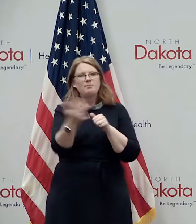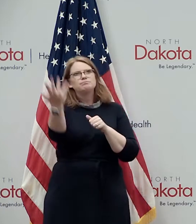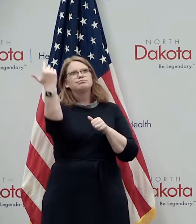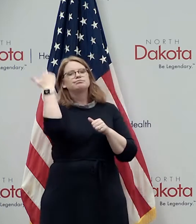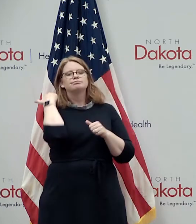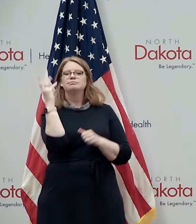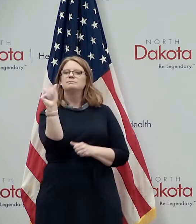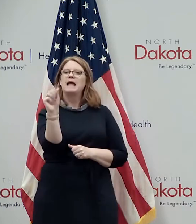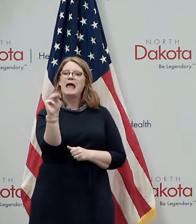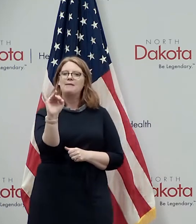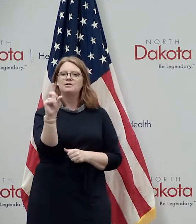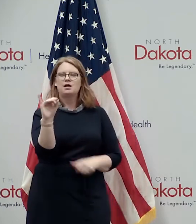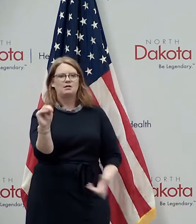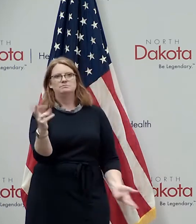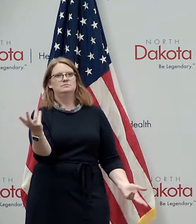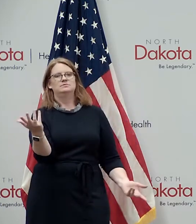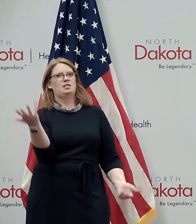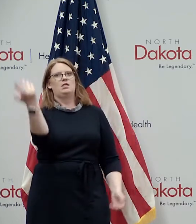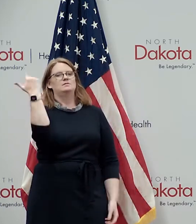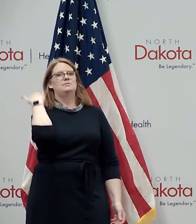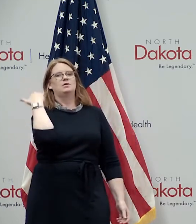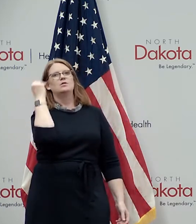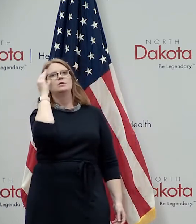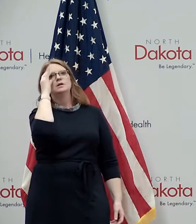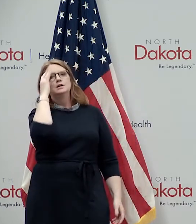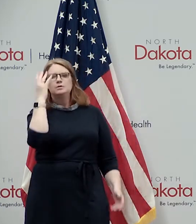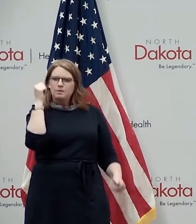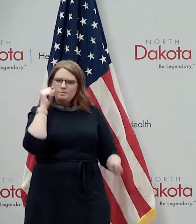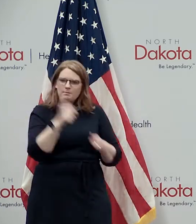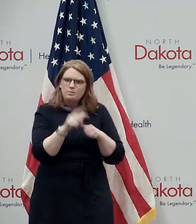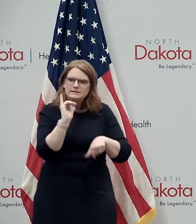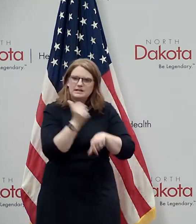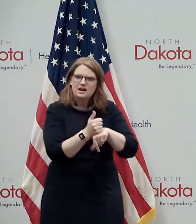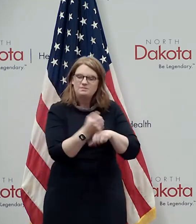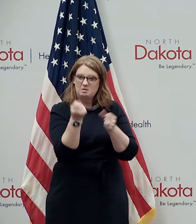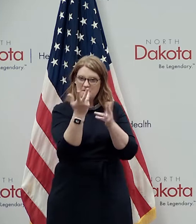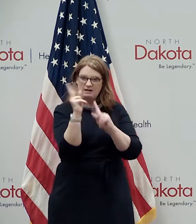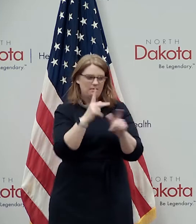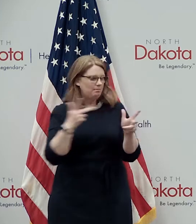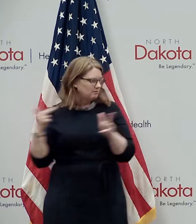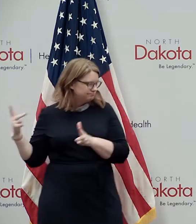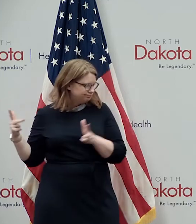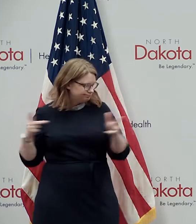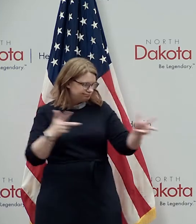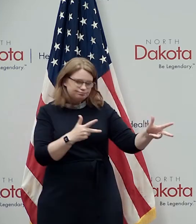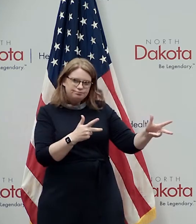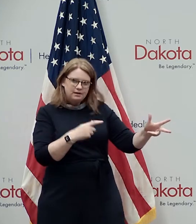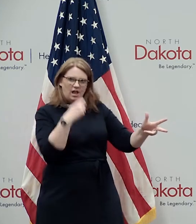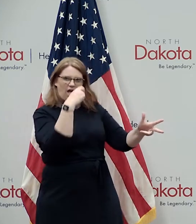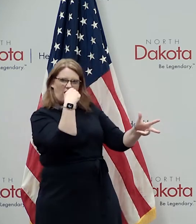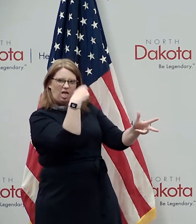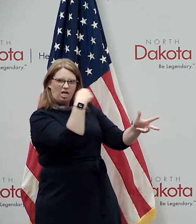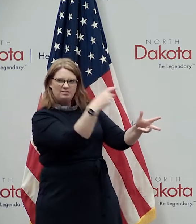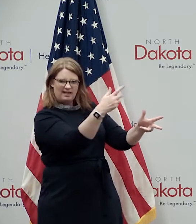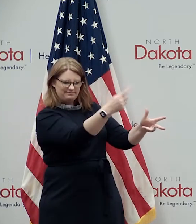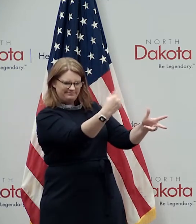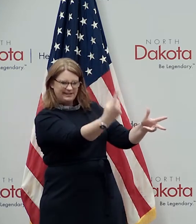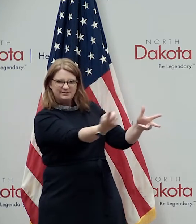seems like a lifetime ago but we did drive-through testing in amadon and those guys planned